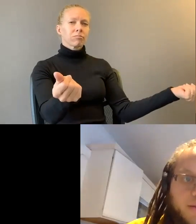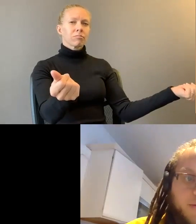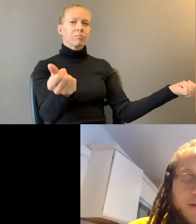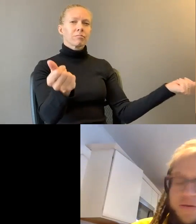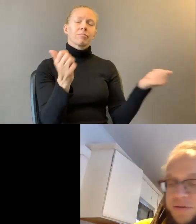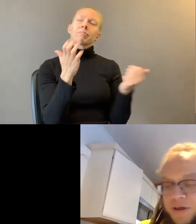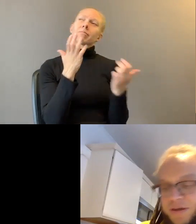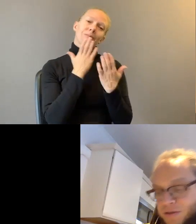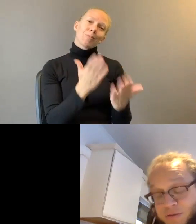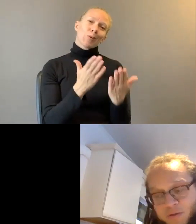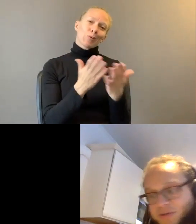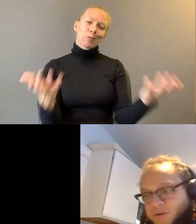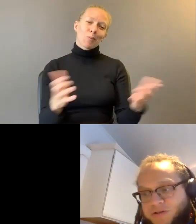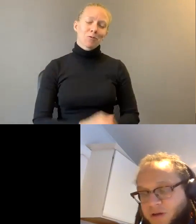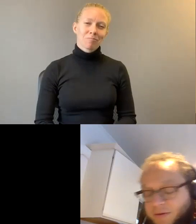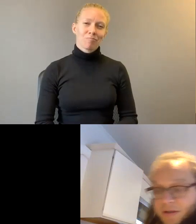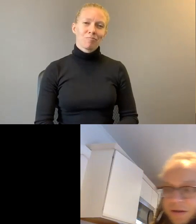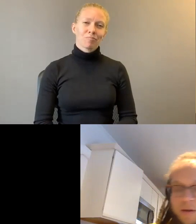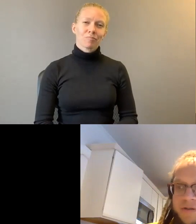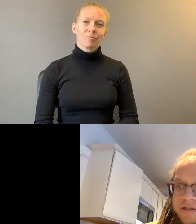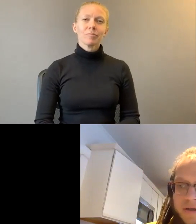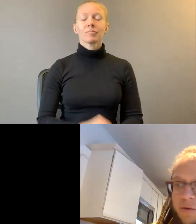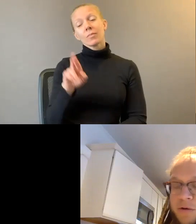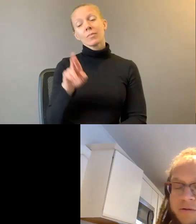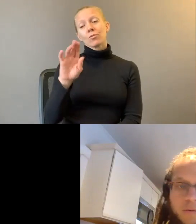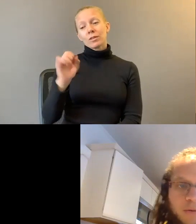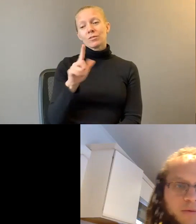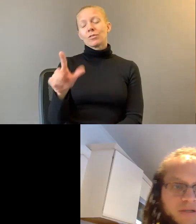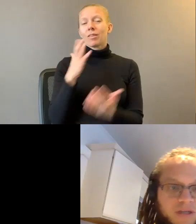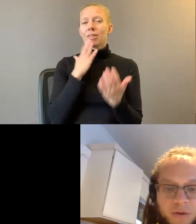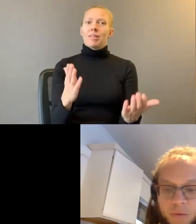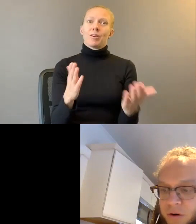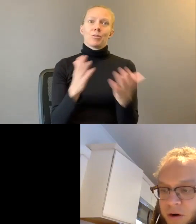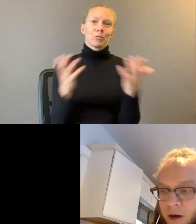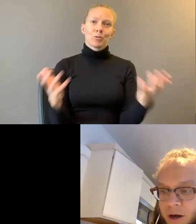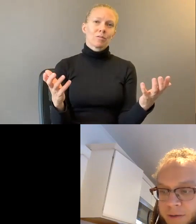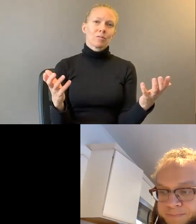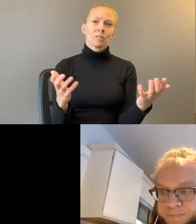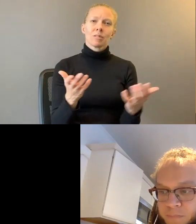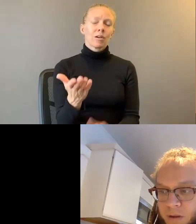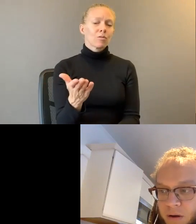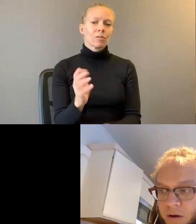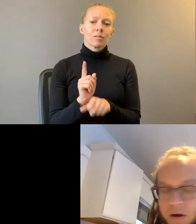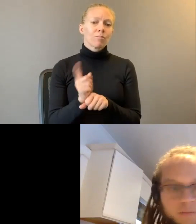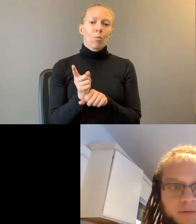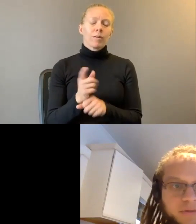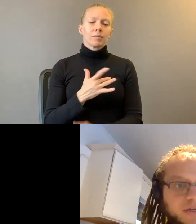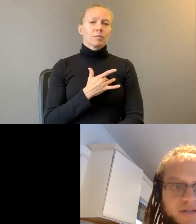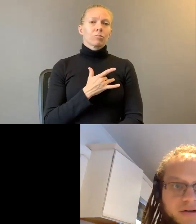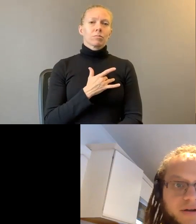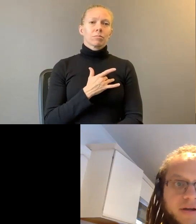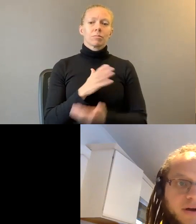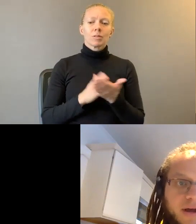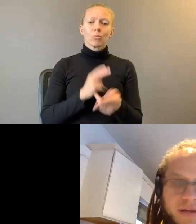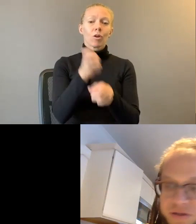Thank you. Thank you so much, Rachel. That was, you know, there were moments in that that were hard, but